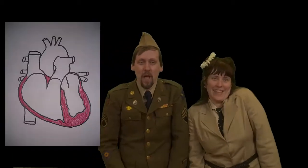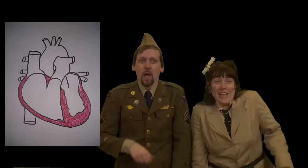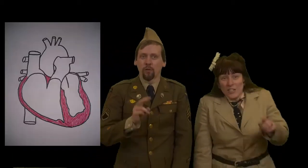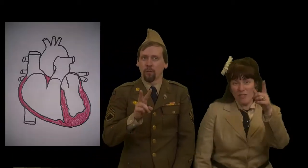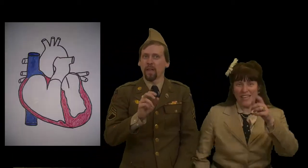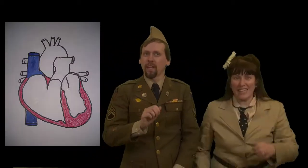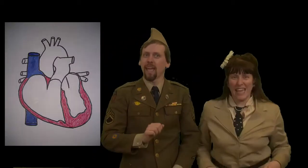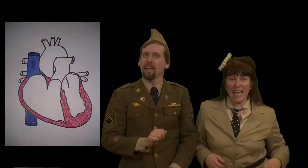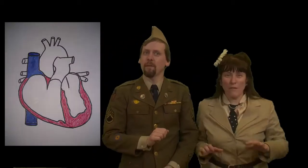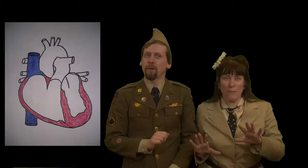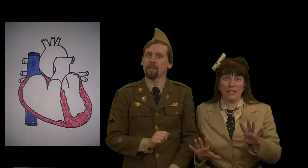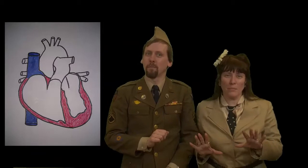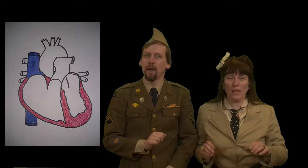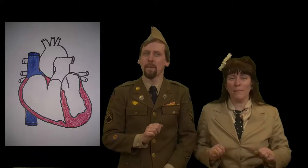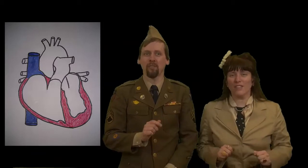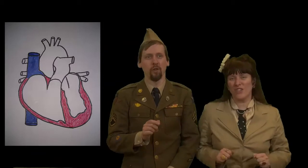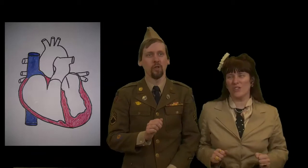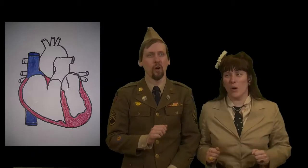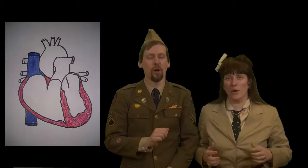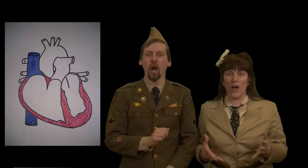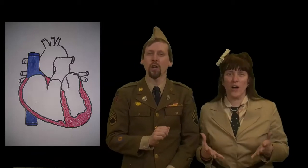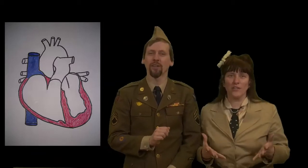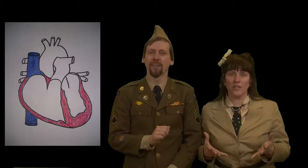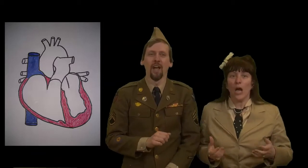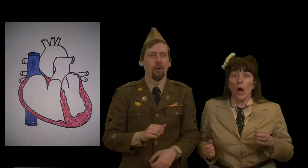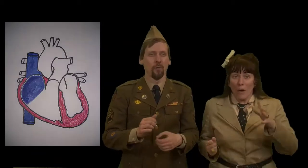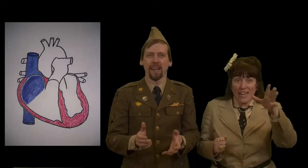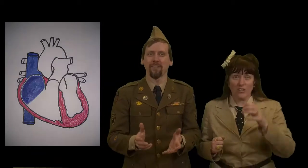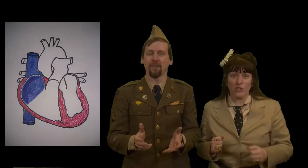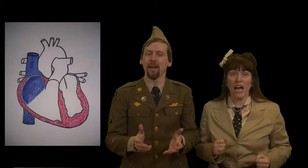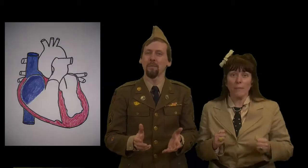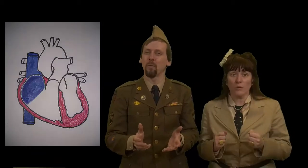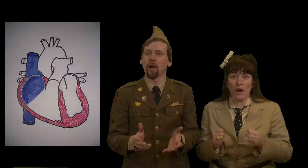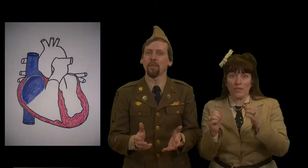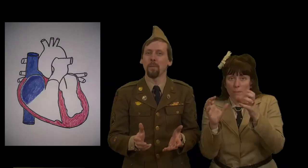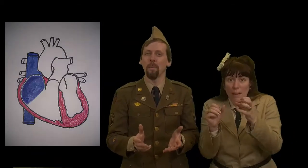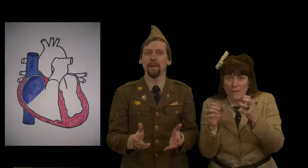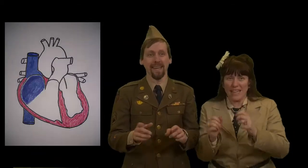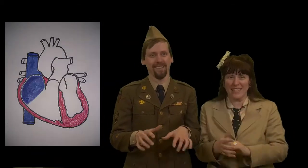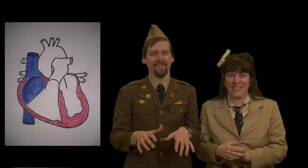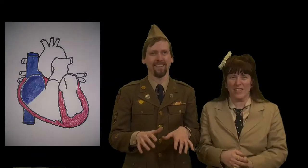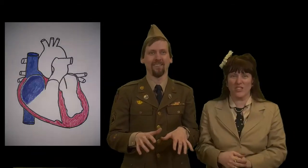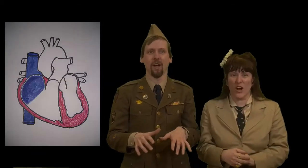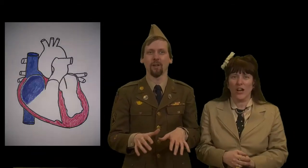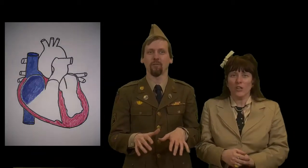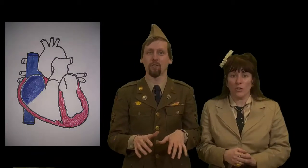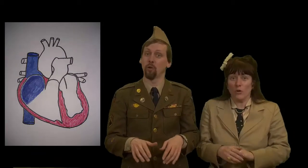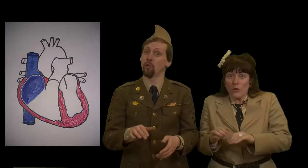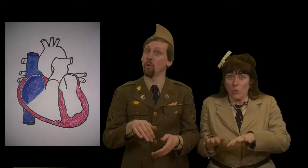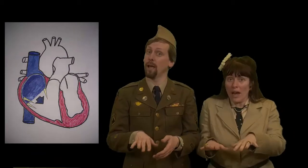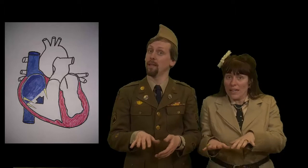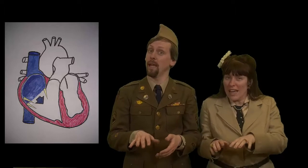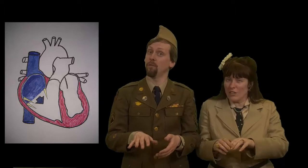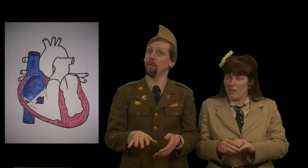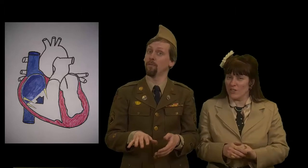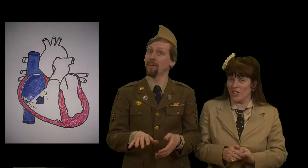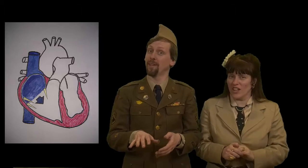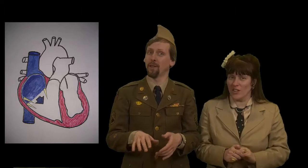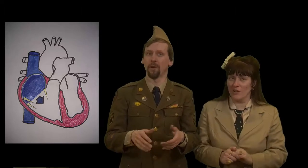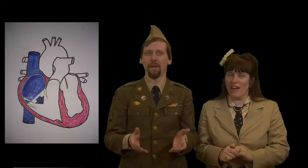To be the cave, you bring the blood back to your heart. Right atrium is where the pumping gets its start, straight through the right atrium ventricular valve.